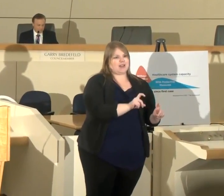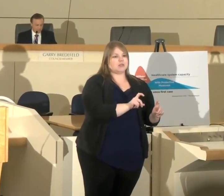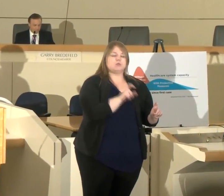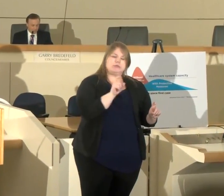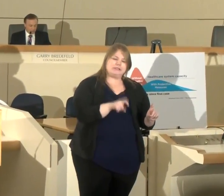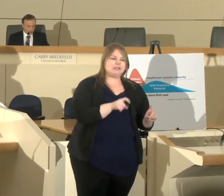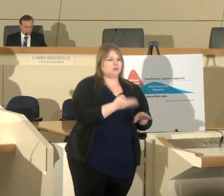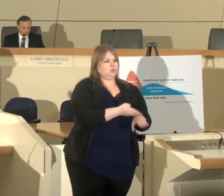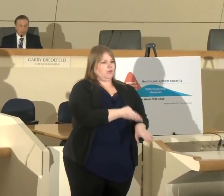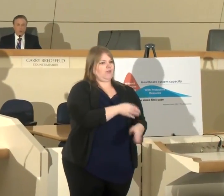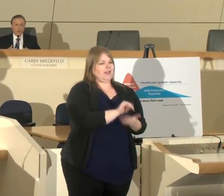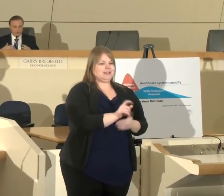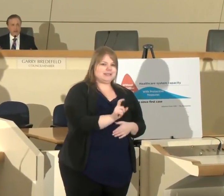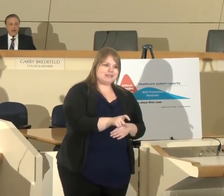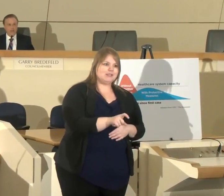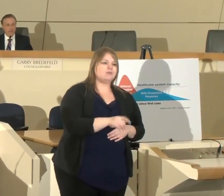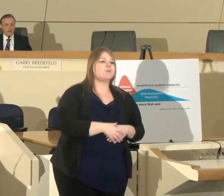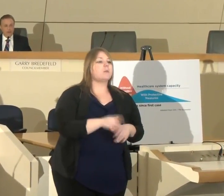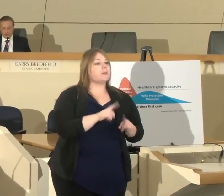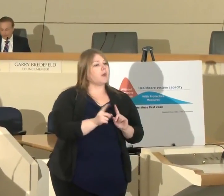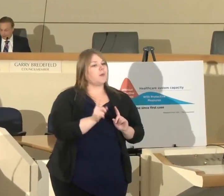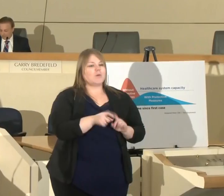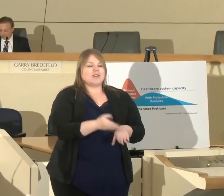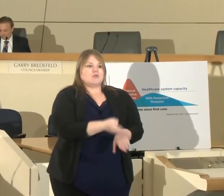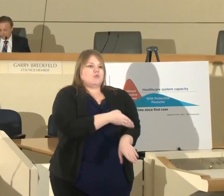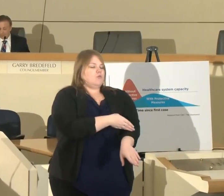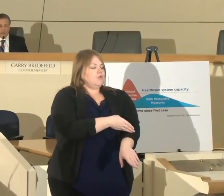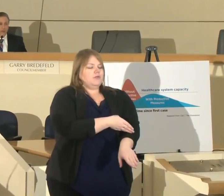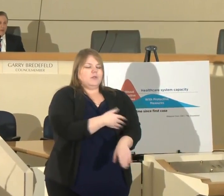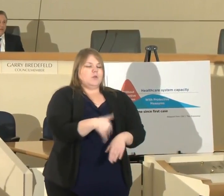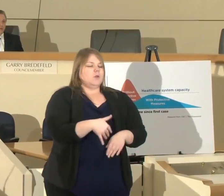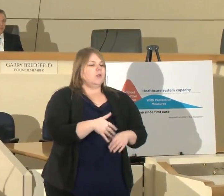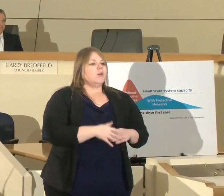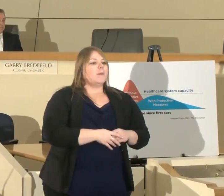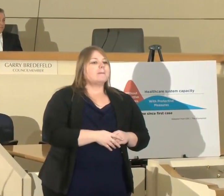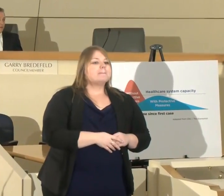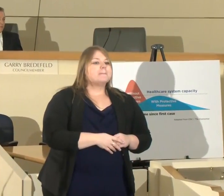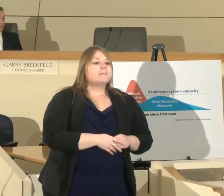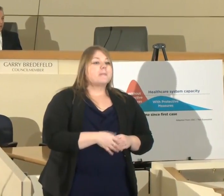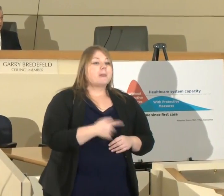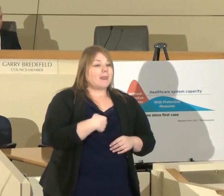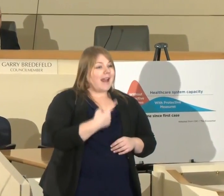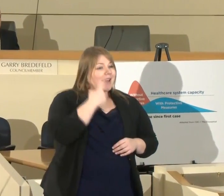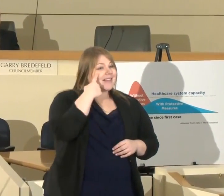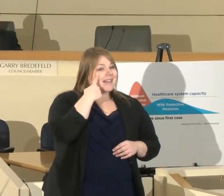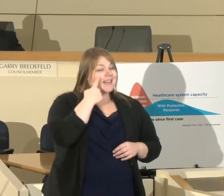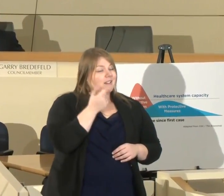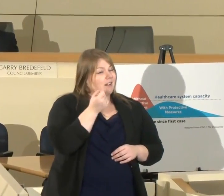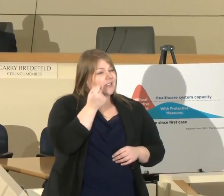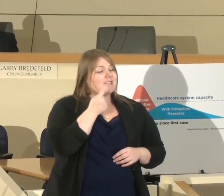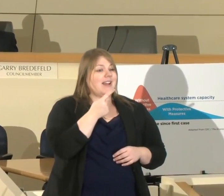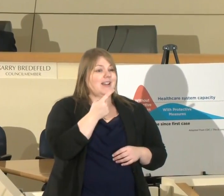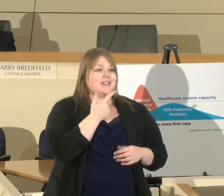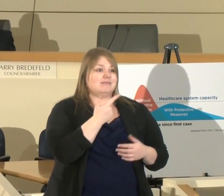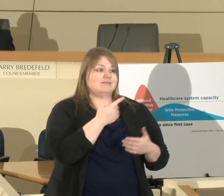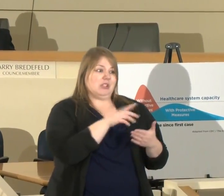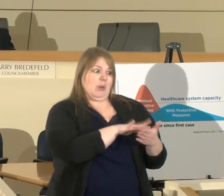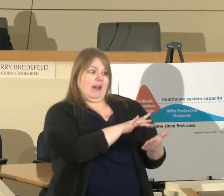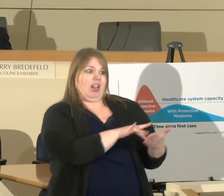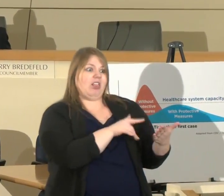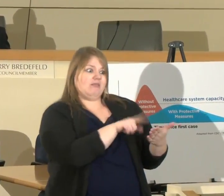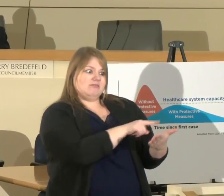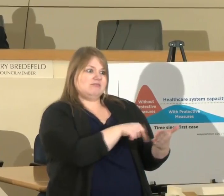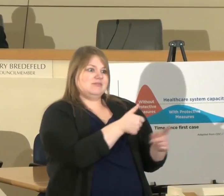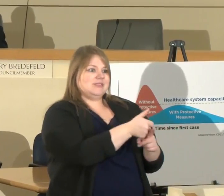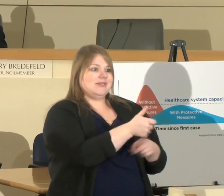so we've got to get better at that but I think being critical of the county is the wrong